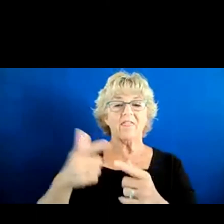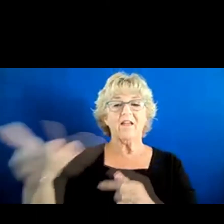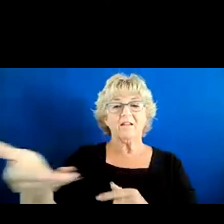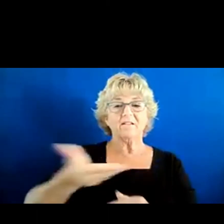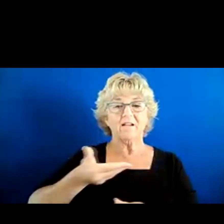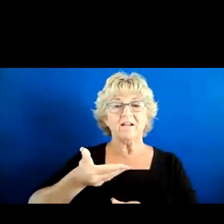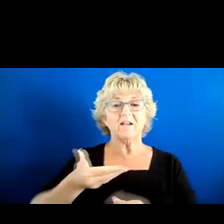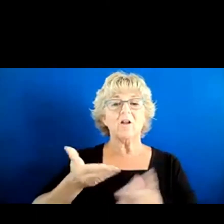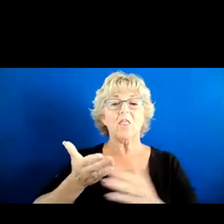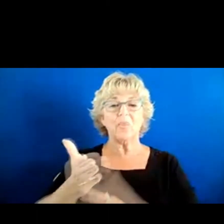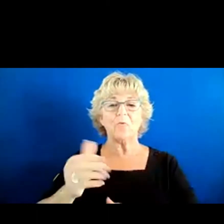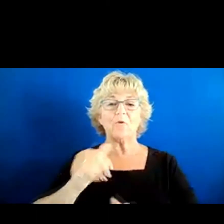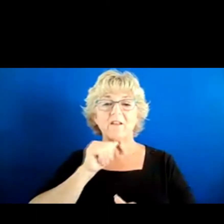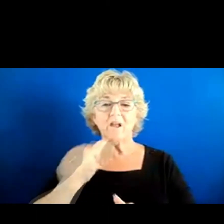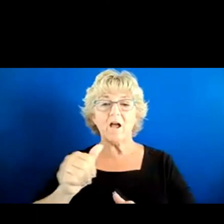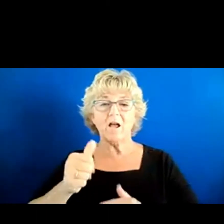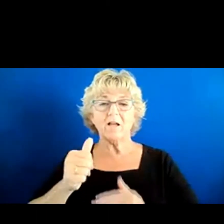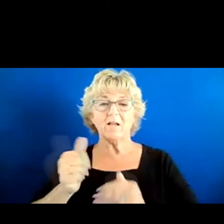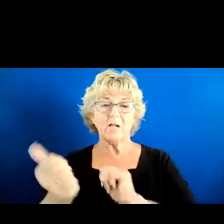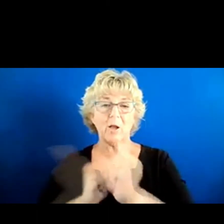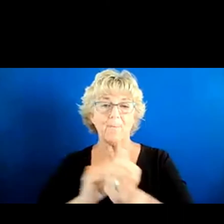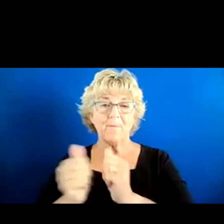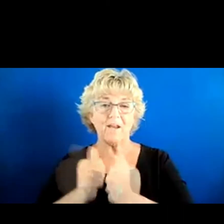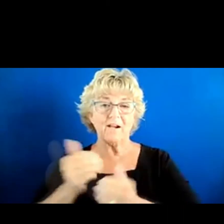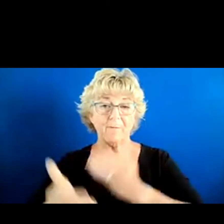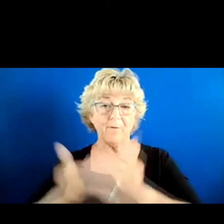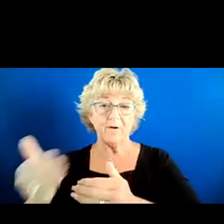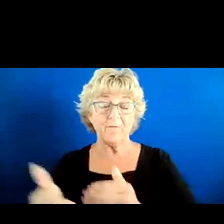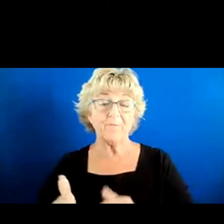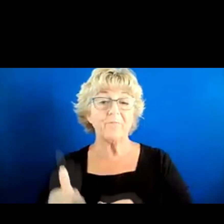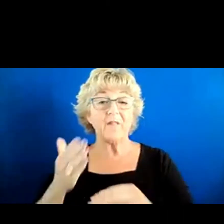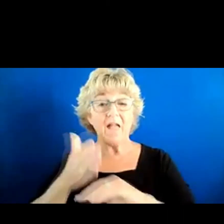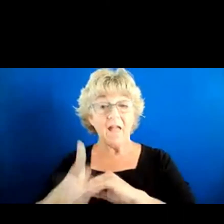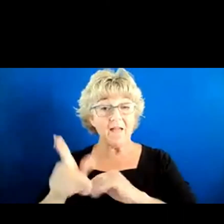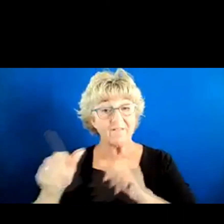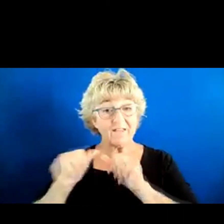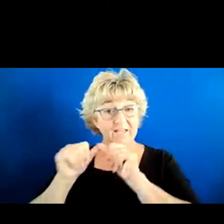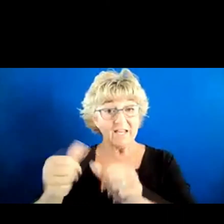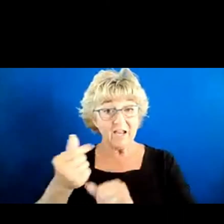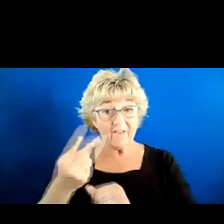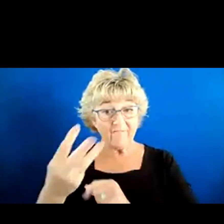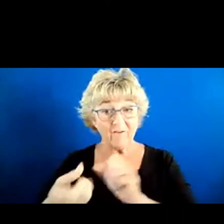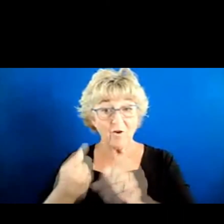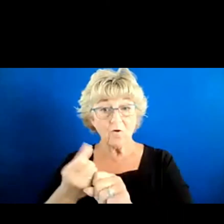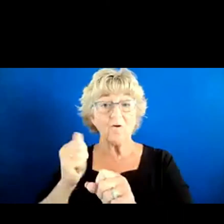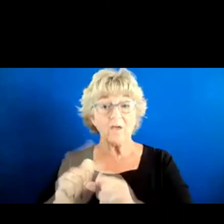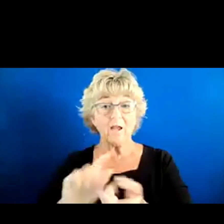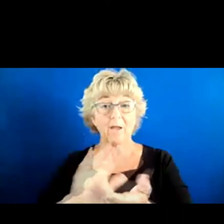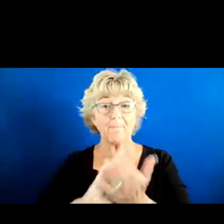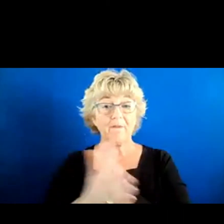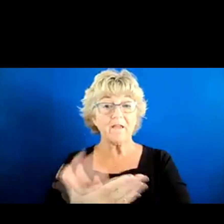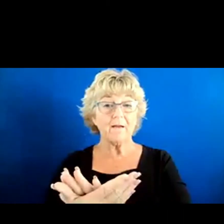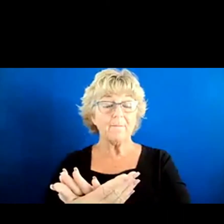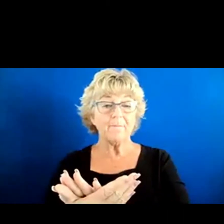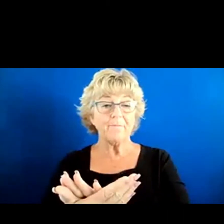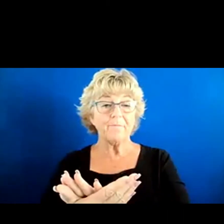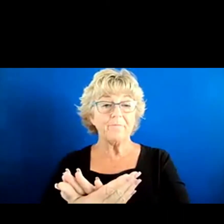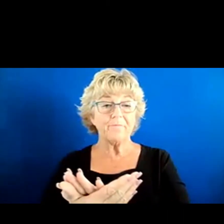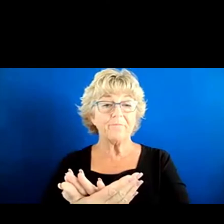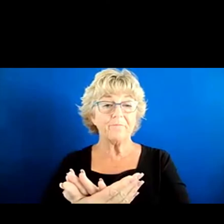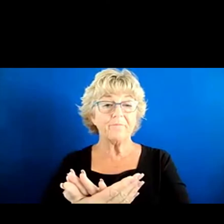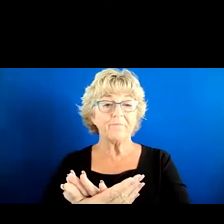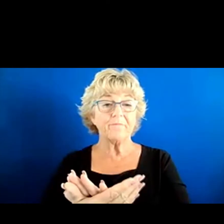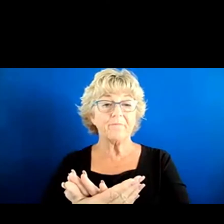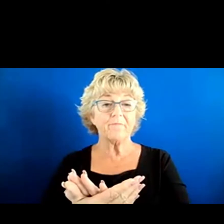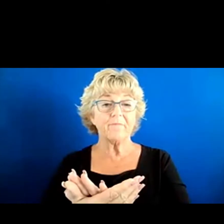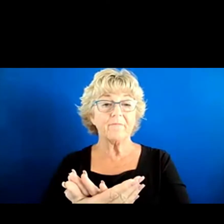a non-competitive process. And then after they're there for a couple of years, they can be converted. And then I'm just